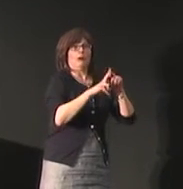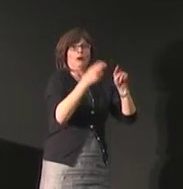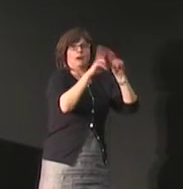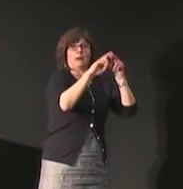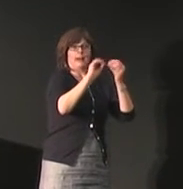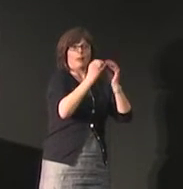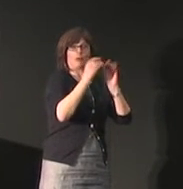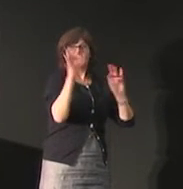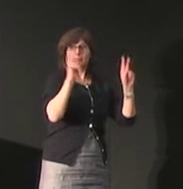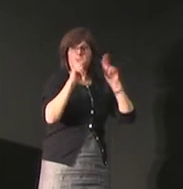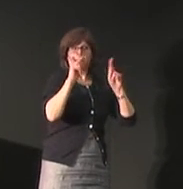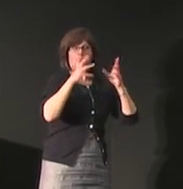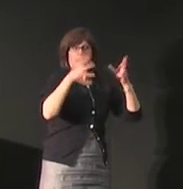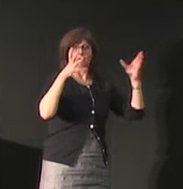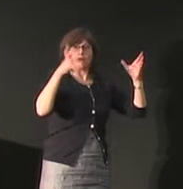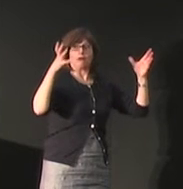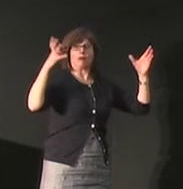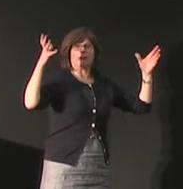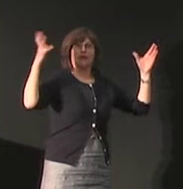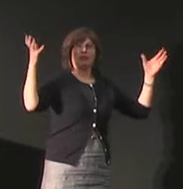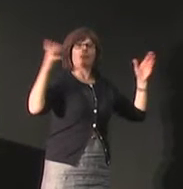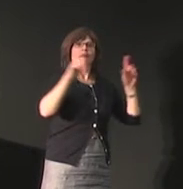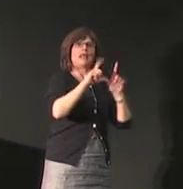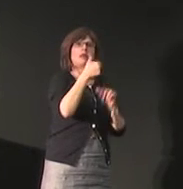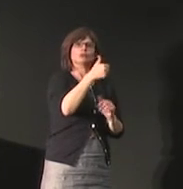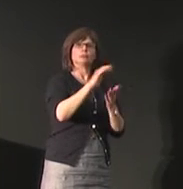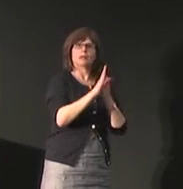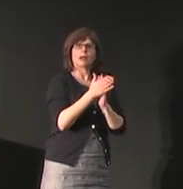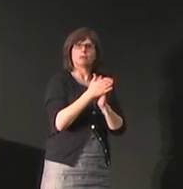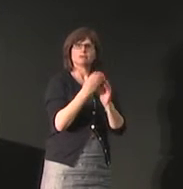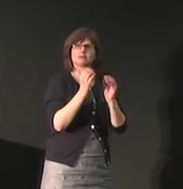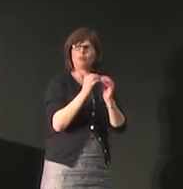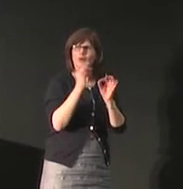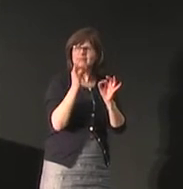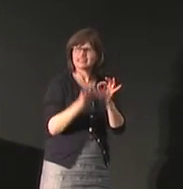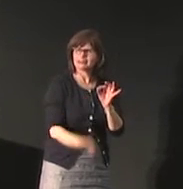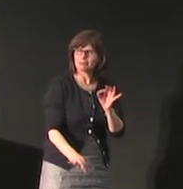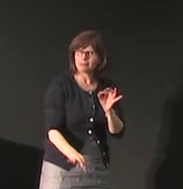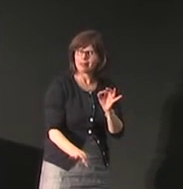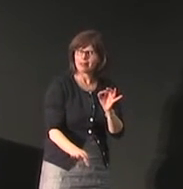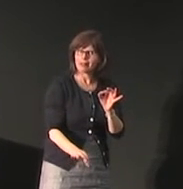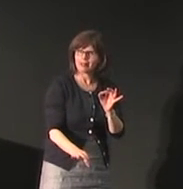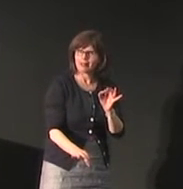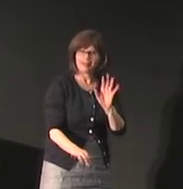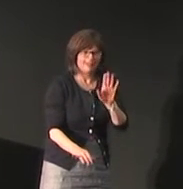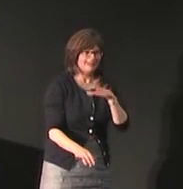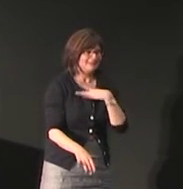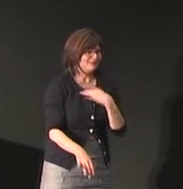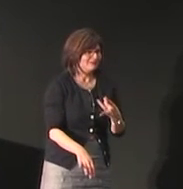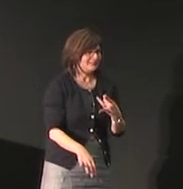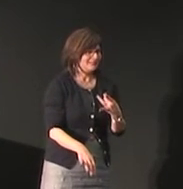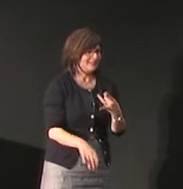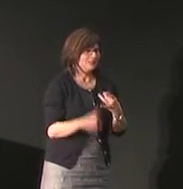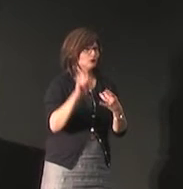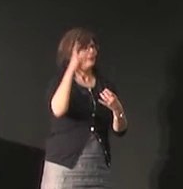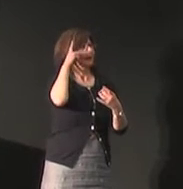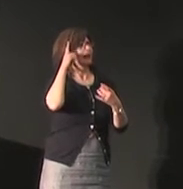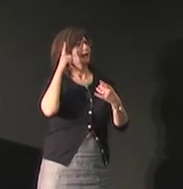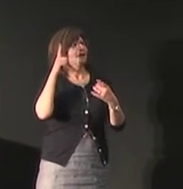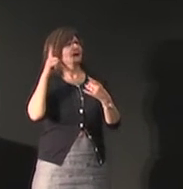sign the larger the community of users is the language becomes actually more simplified